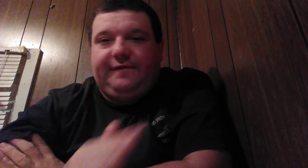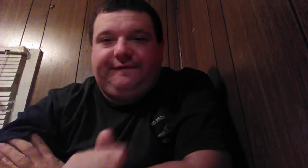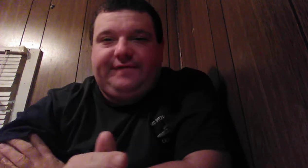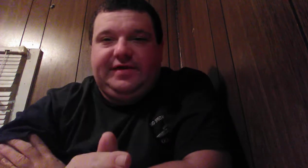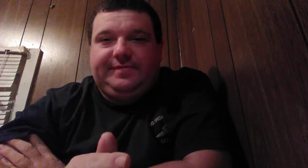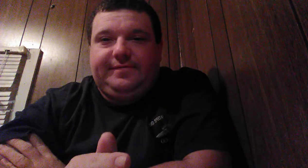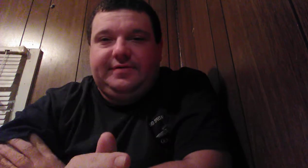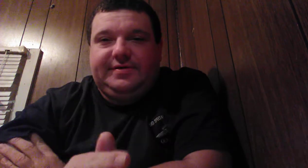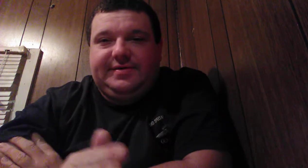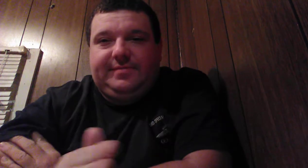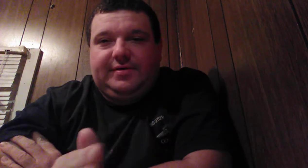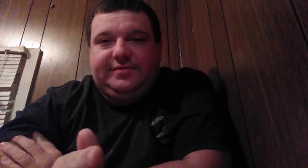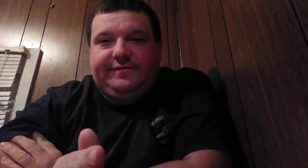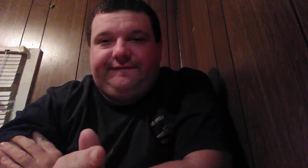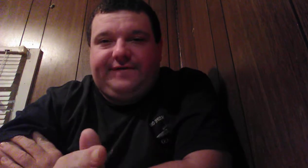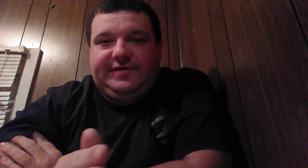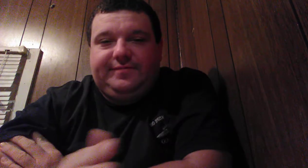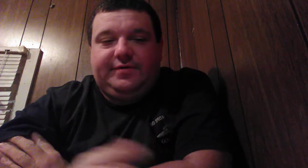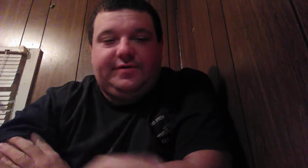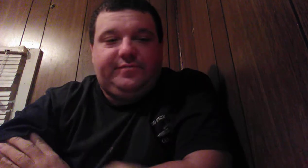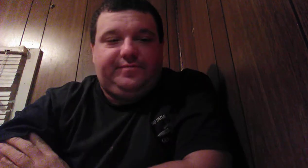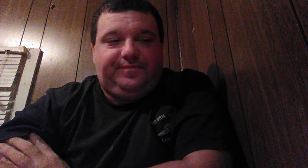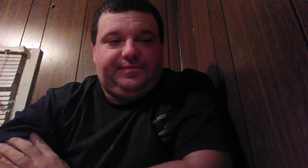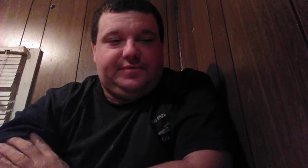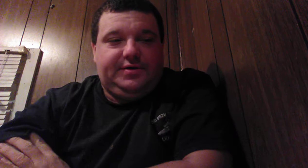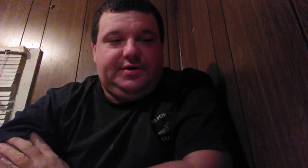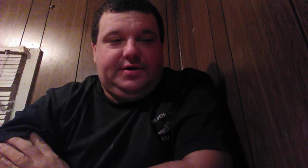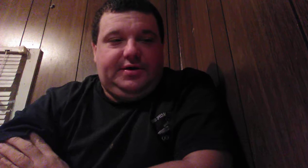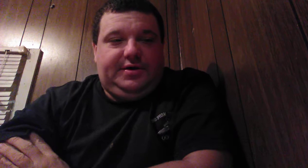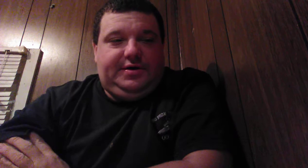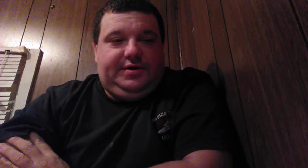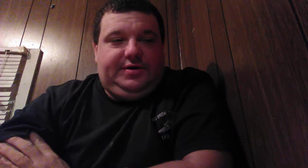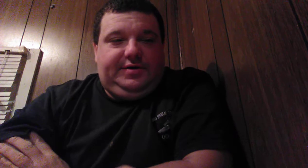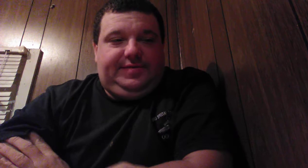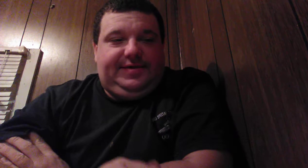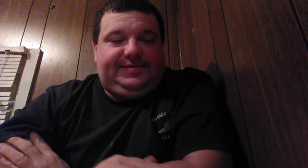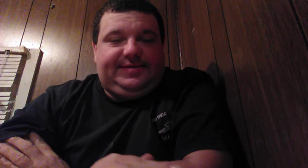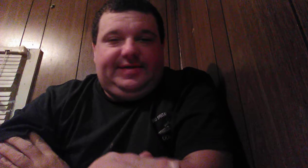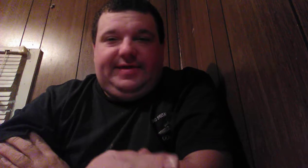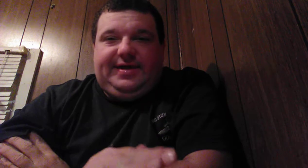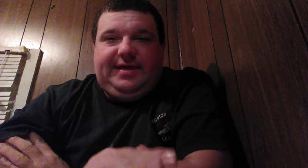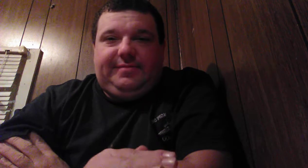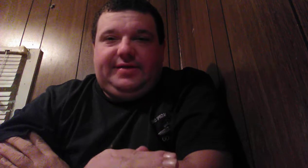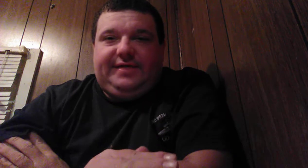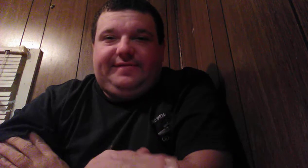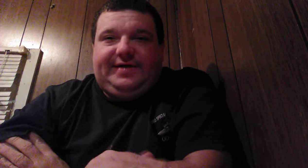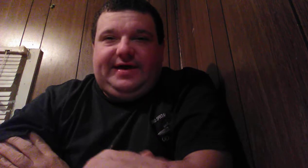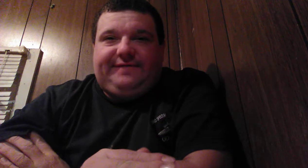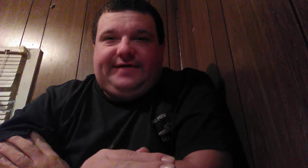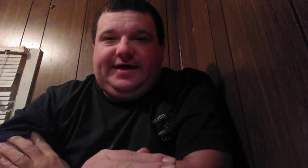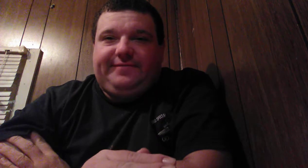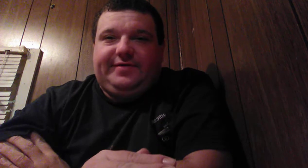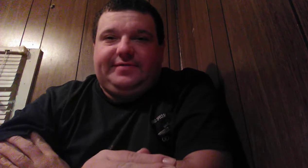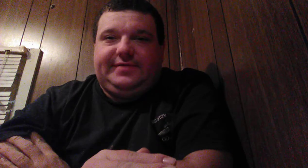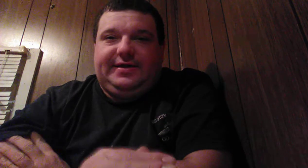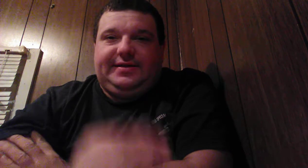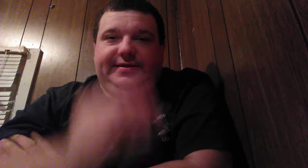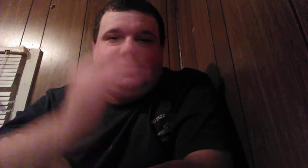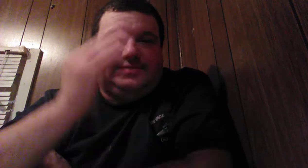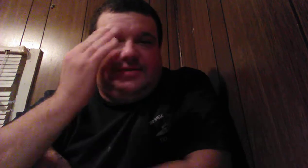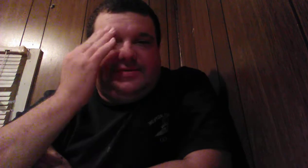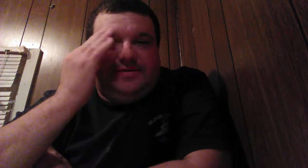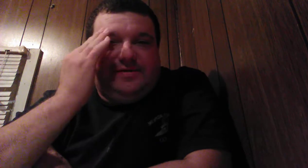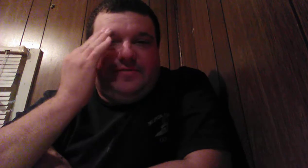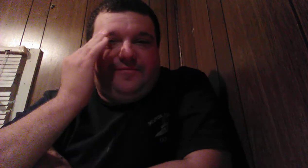on Facebook because I'm also on Facebook they say they can't believe I have eyebrows like this these uh